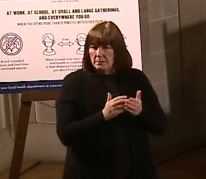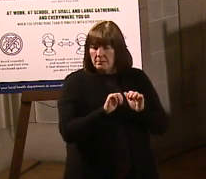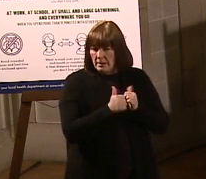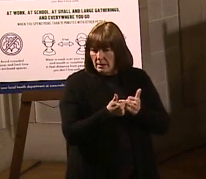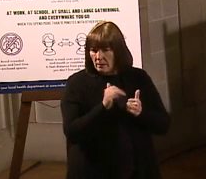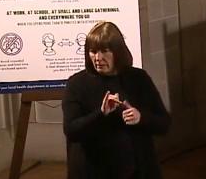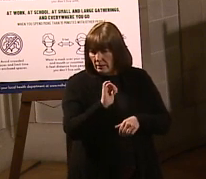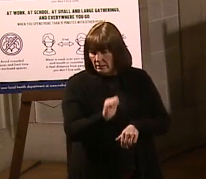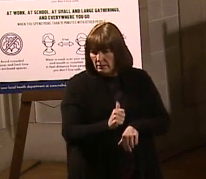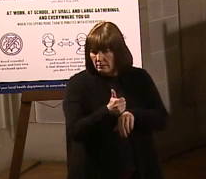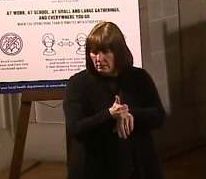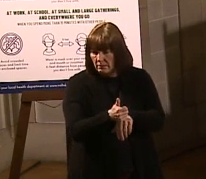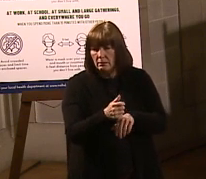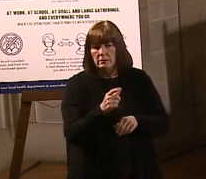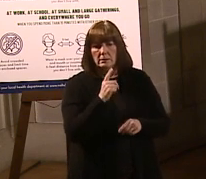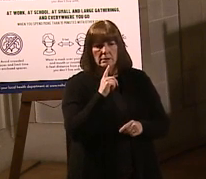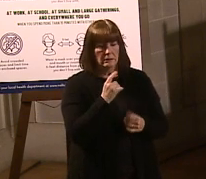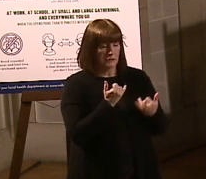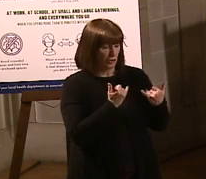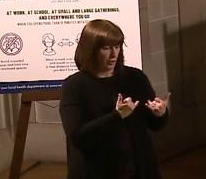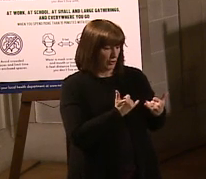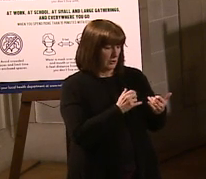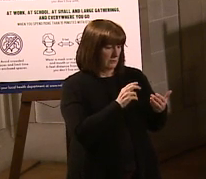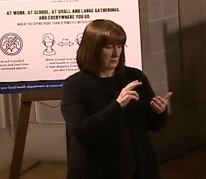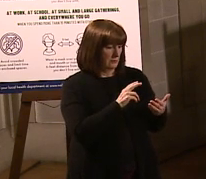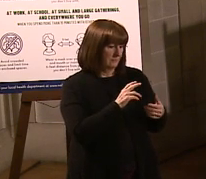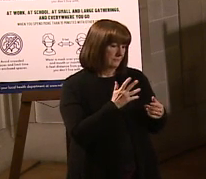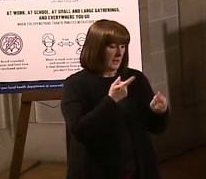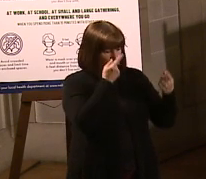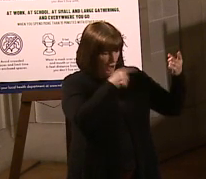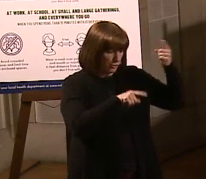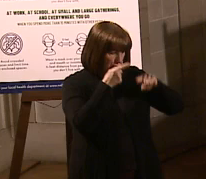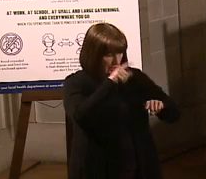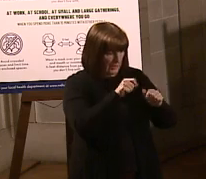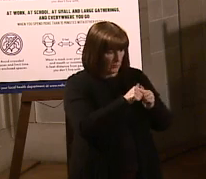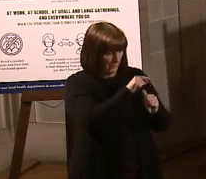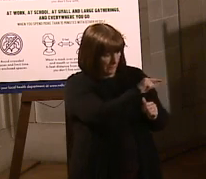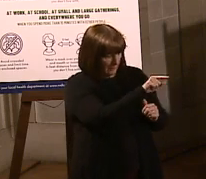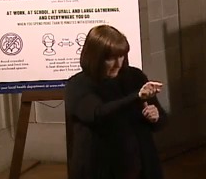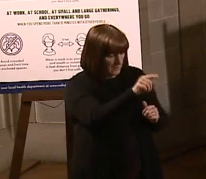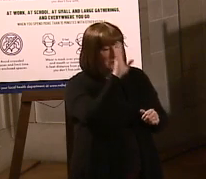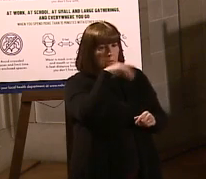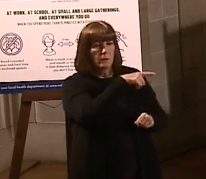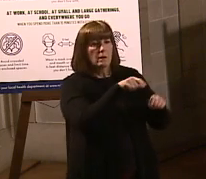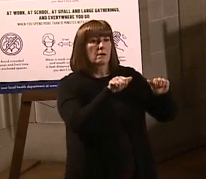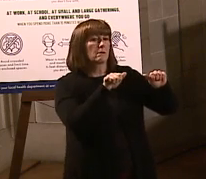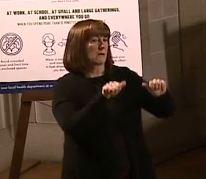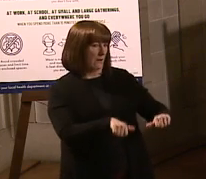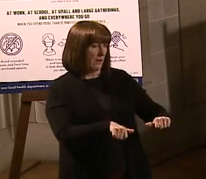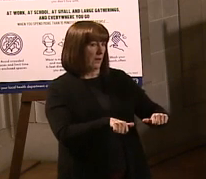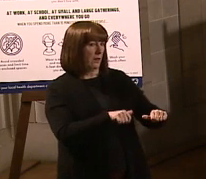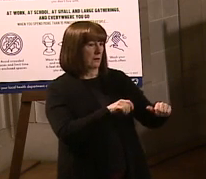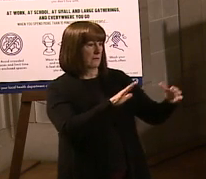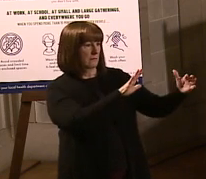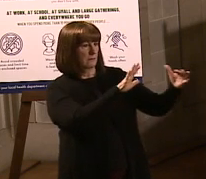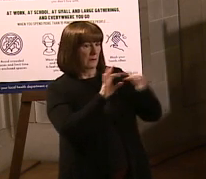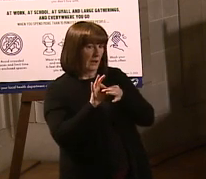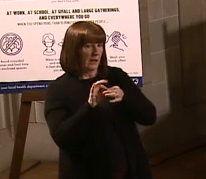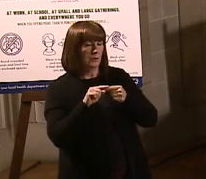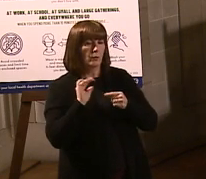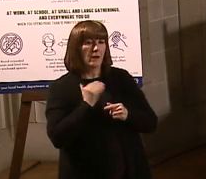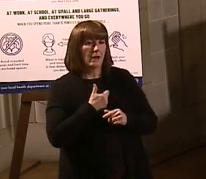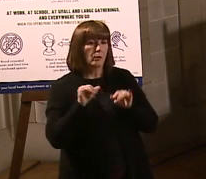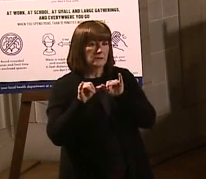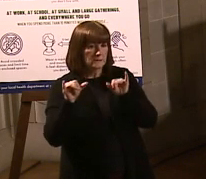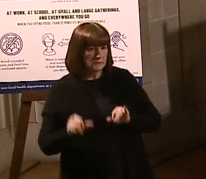about is current contracts, or not contracts, but agreements with them. So we knew that they were able to connect to our system. They were